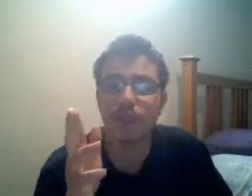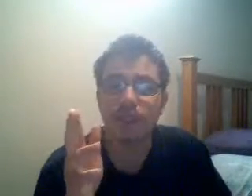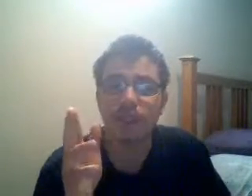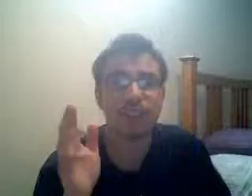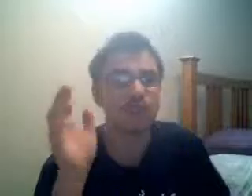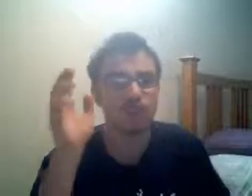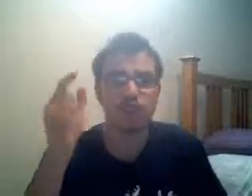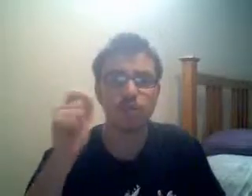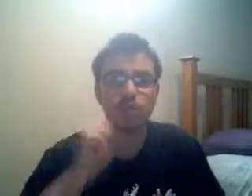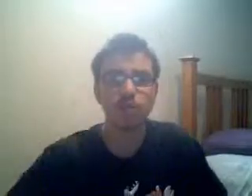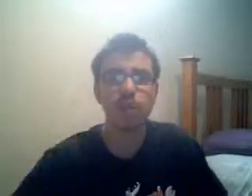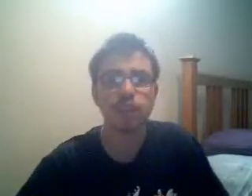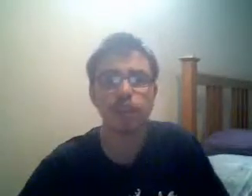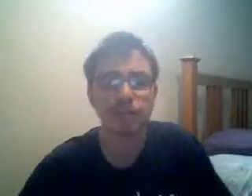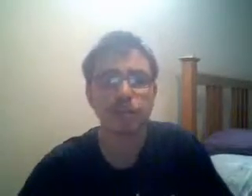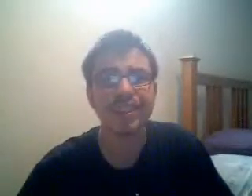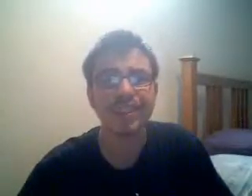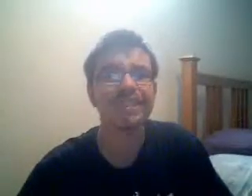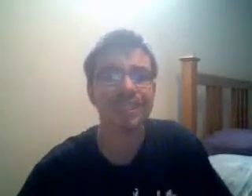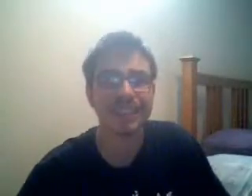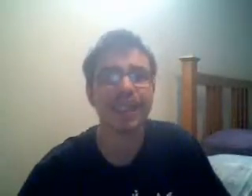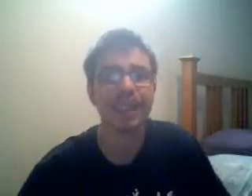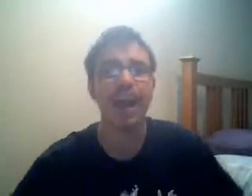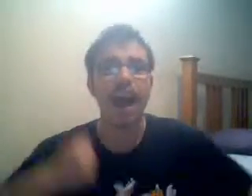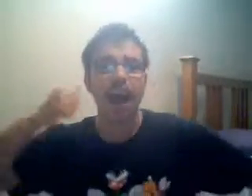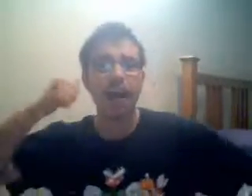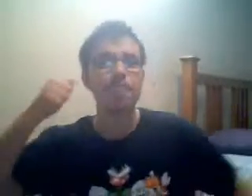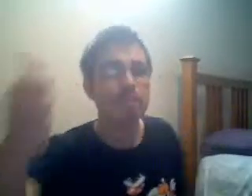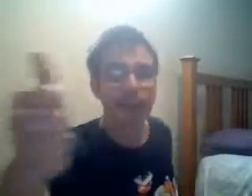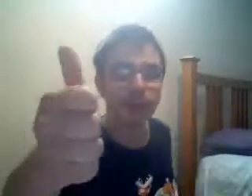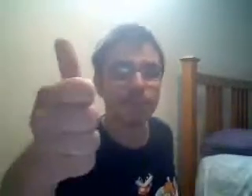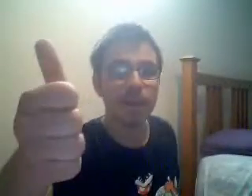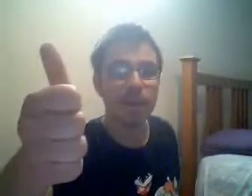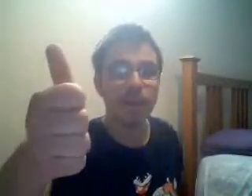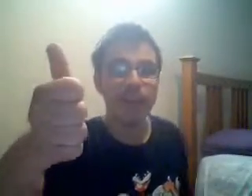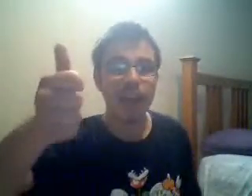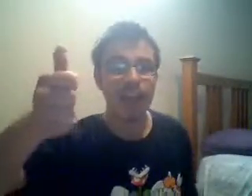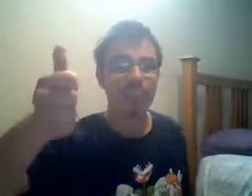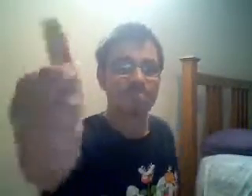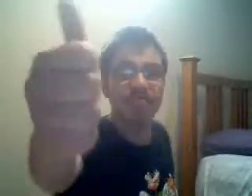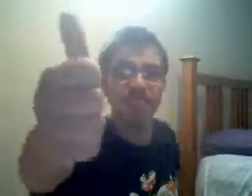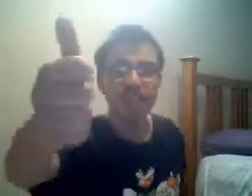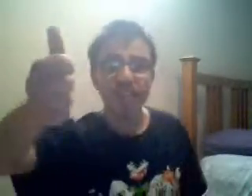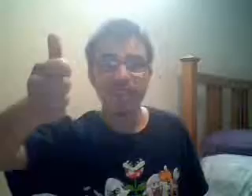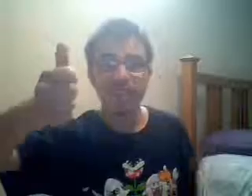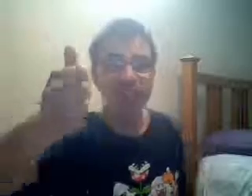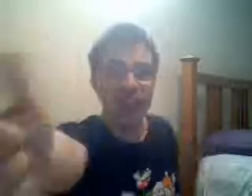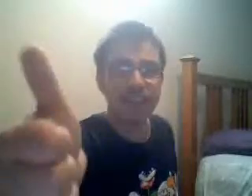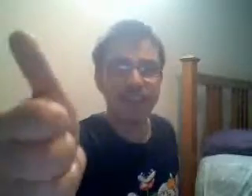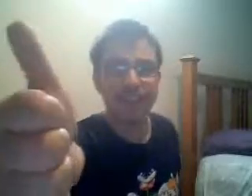way... This was Super Luigi Arena 1... Saying... I'm back, baby! And bigger than ever!